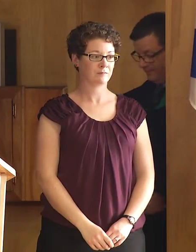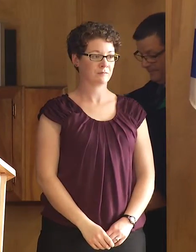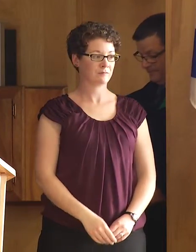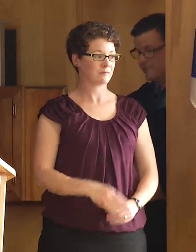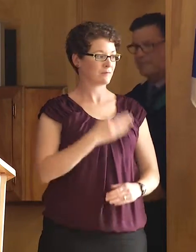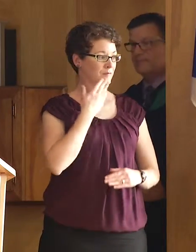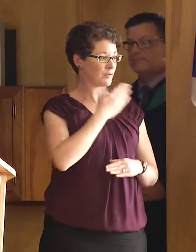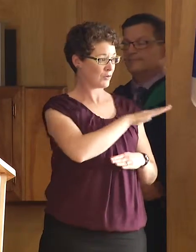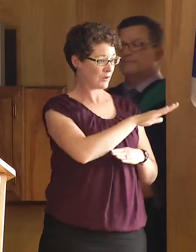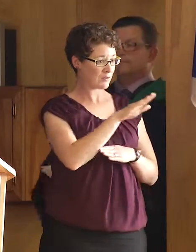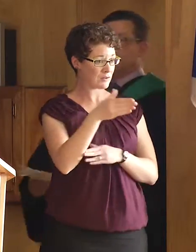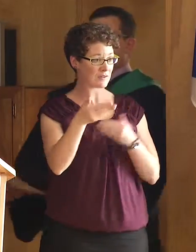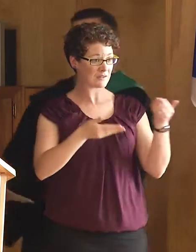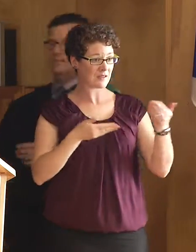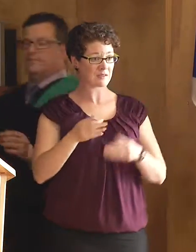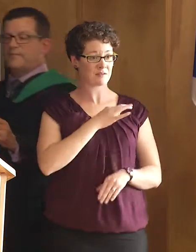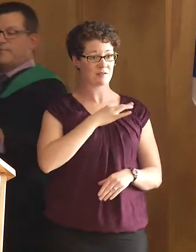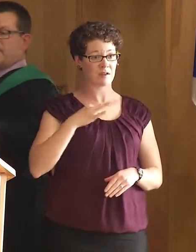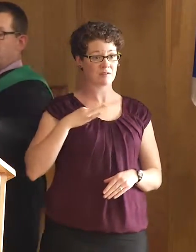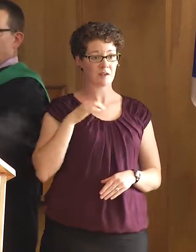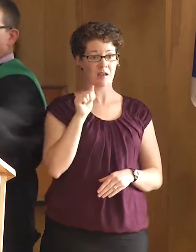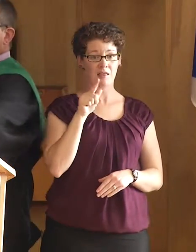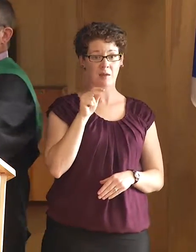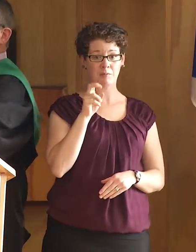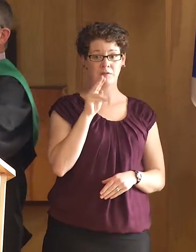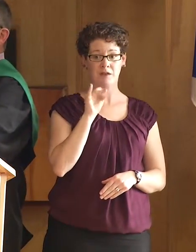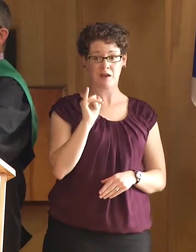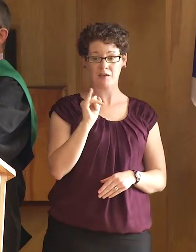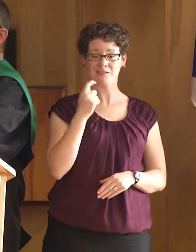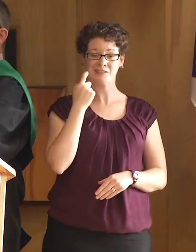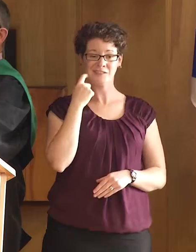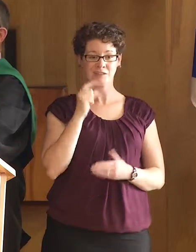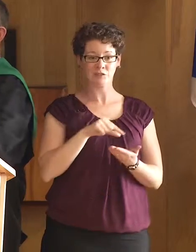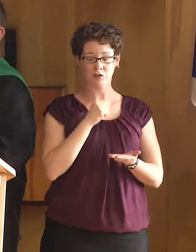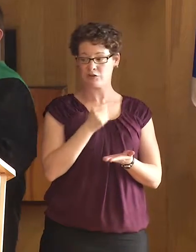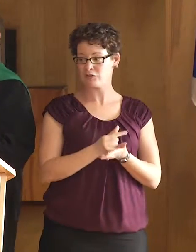Good afternoon guests, faculty, alumni, and fellow graduates.